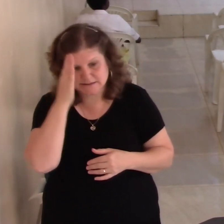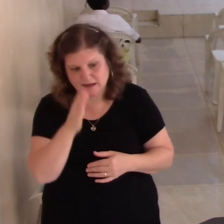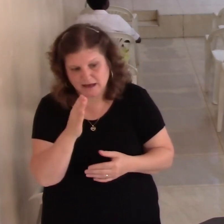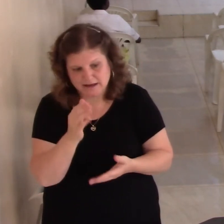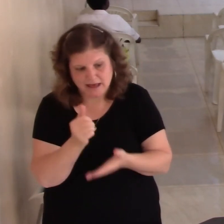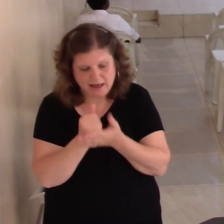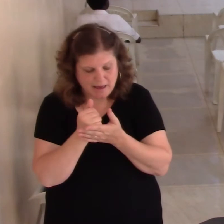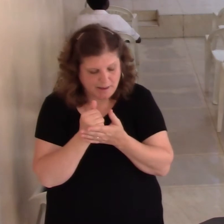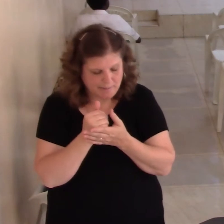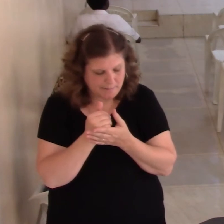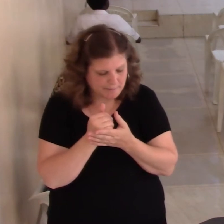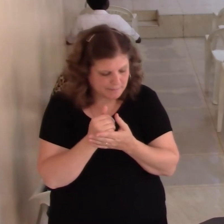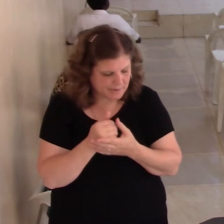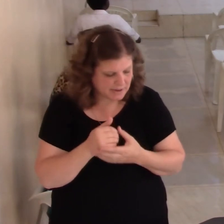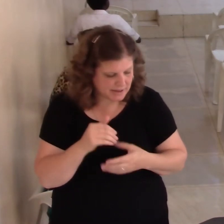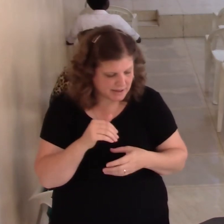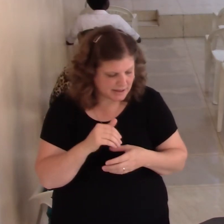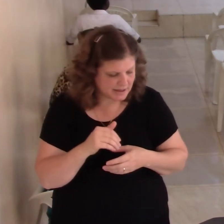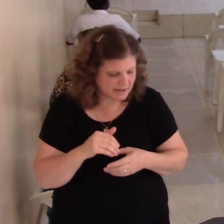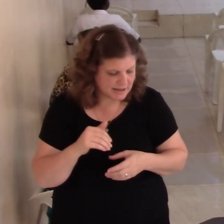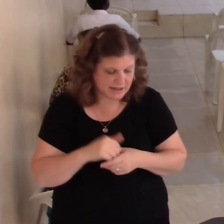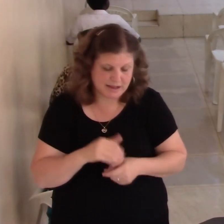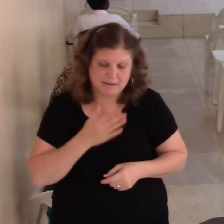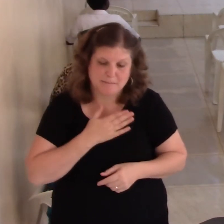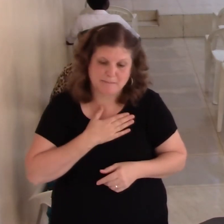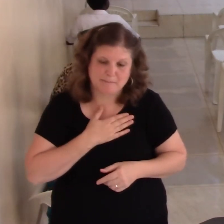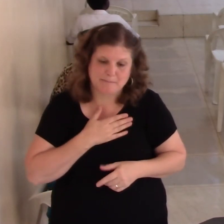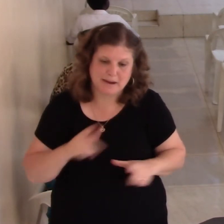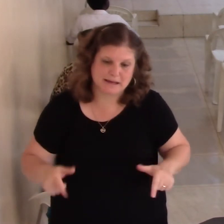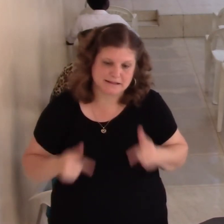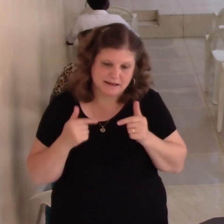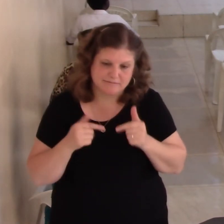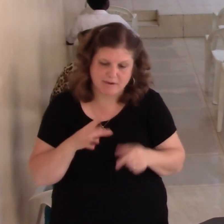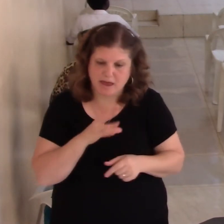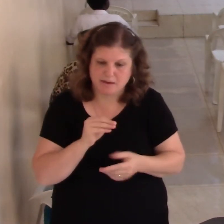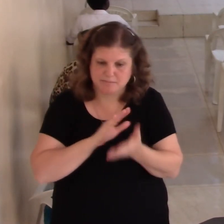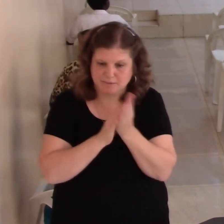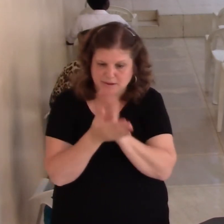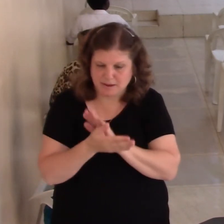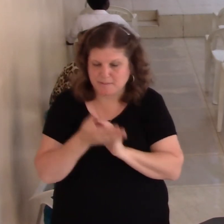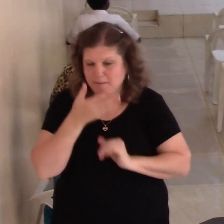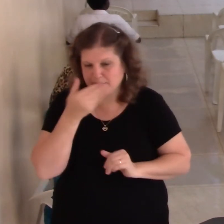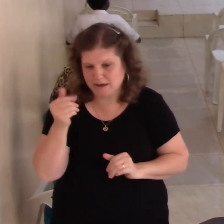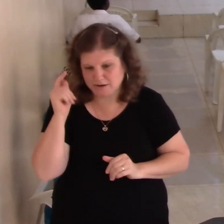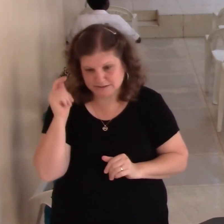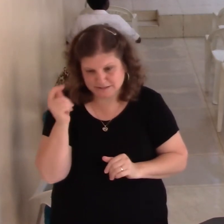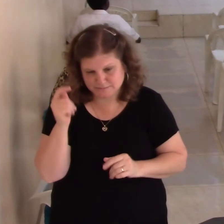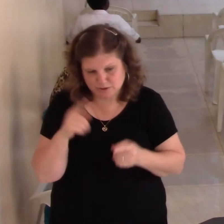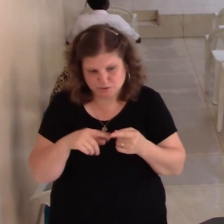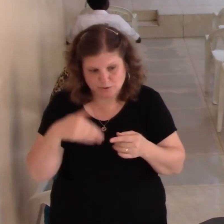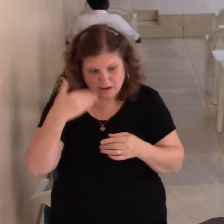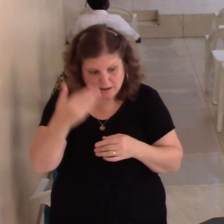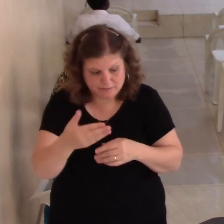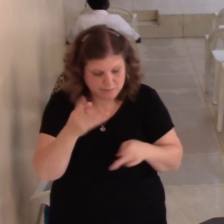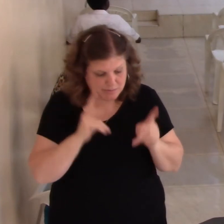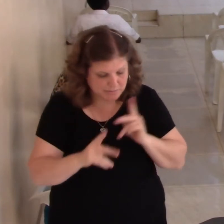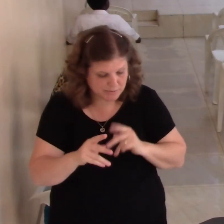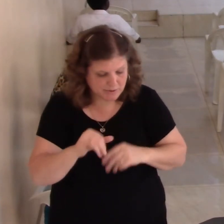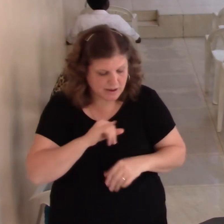not only in my whole life, but even maybe I can be a better testimony to others, I can be more faithful to the church, I can do this, and I'm asking in